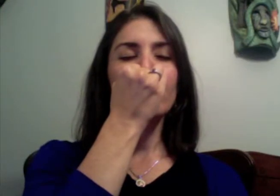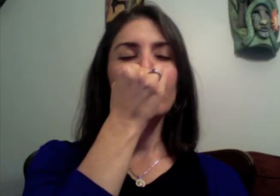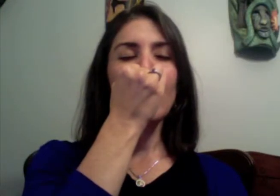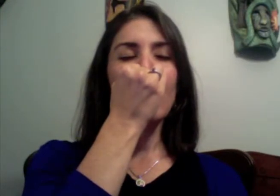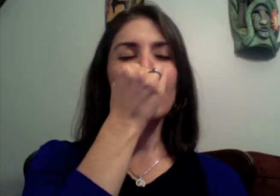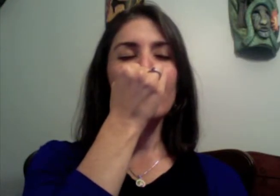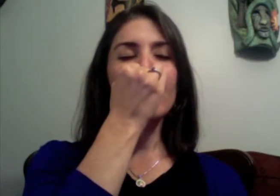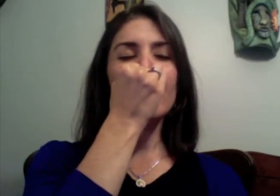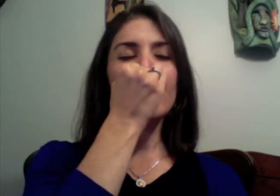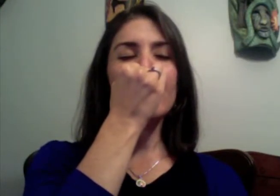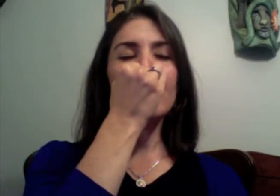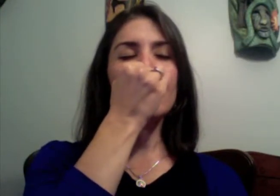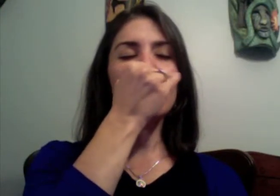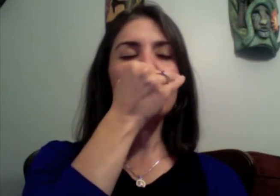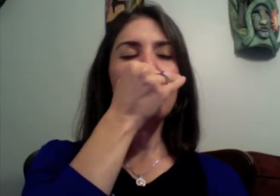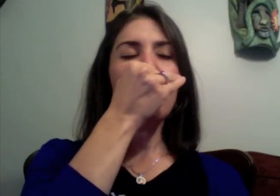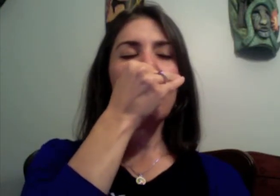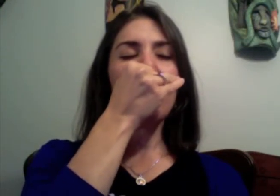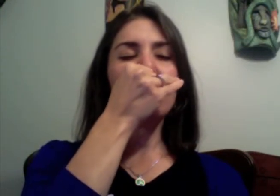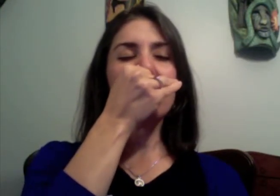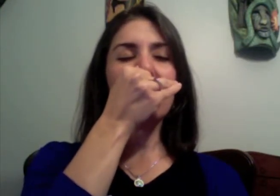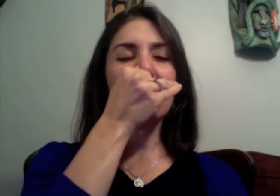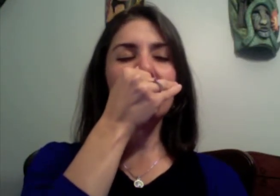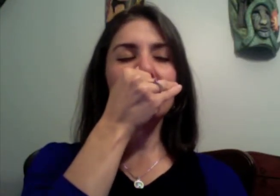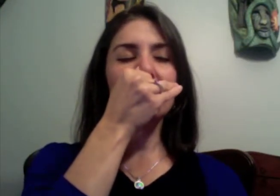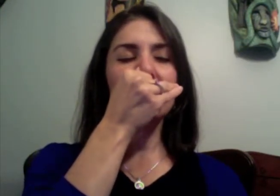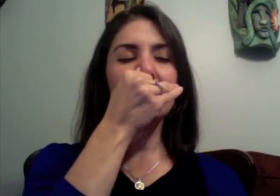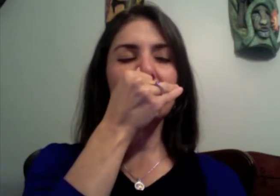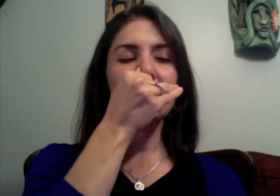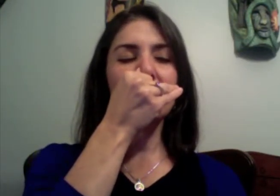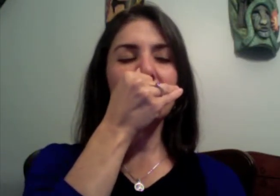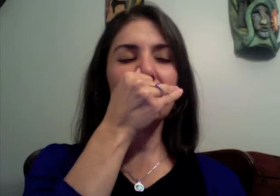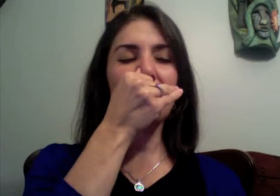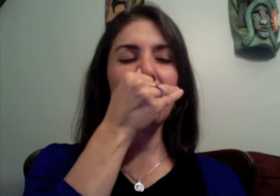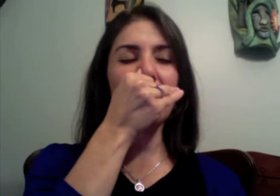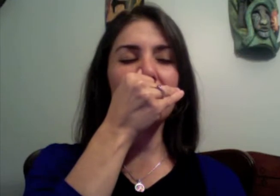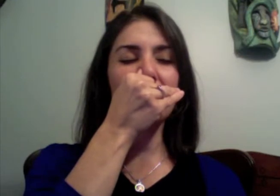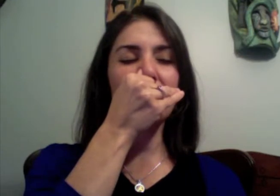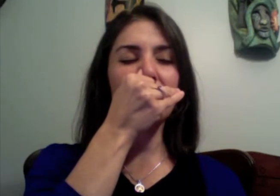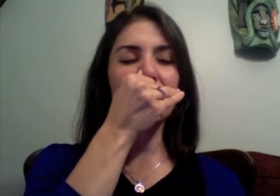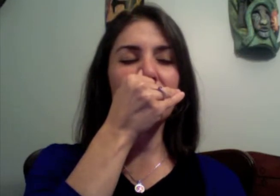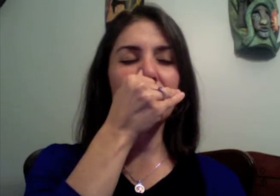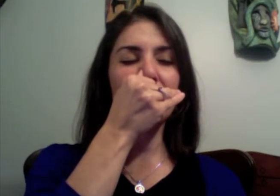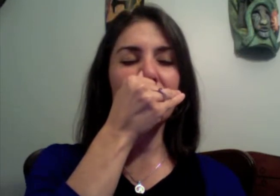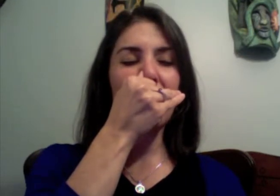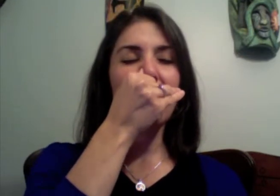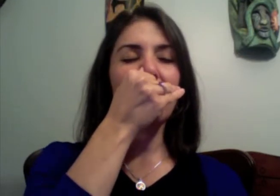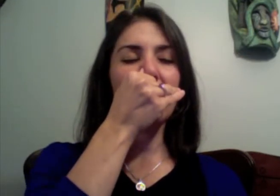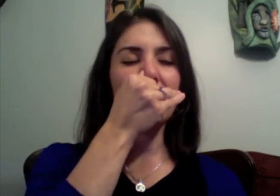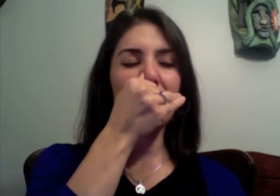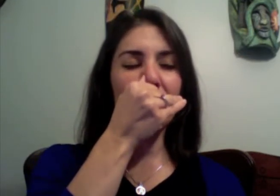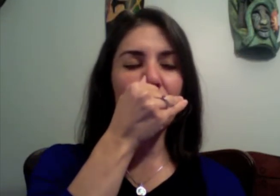Hold, 15, 16, exhale for 8, inhale 4,